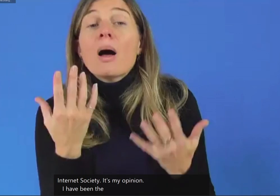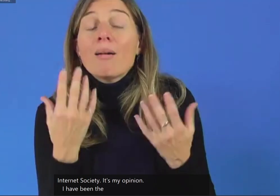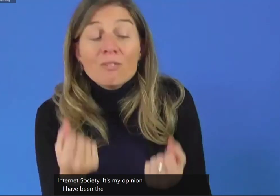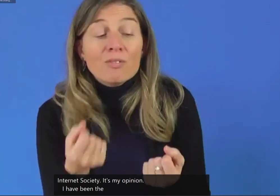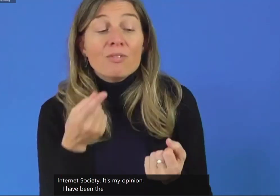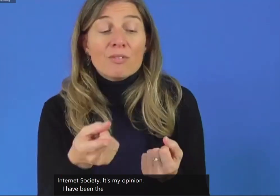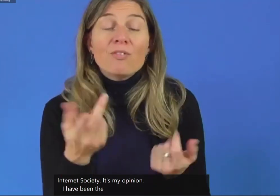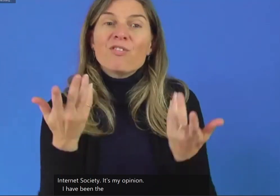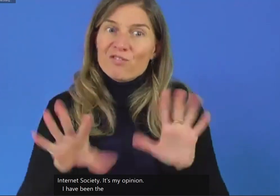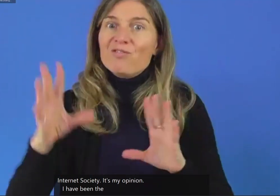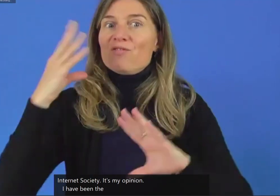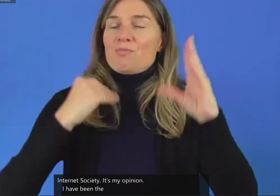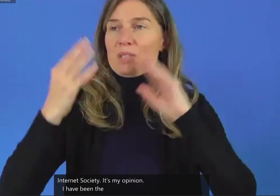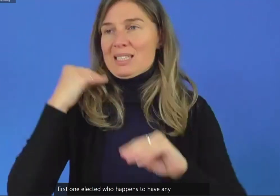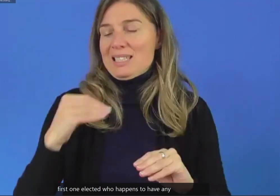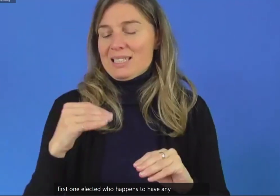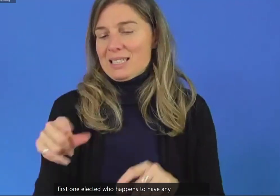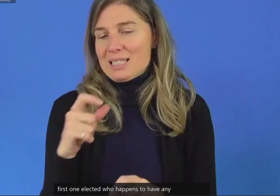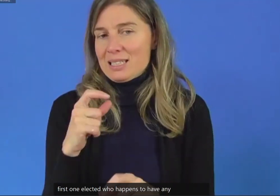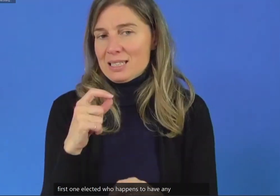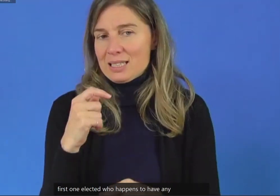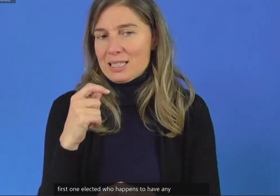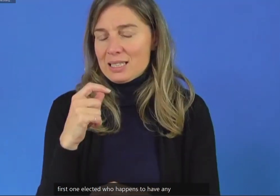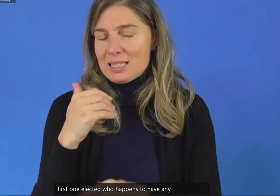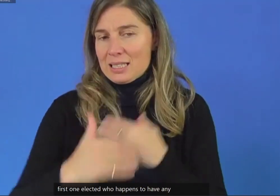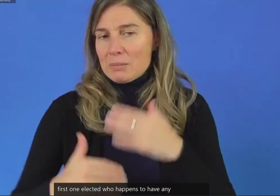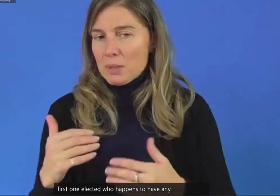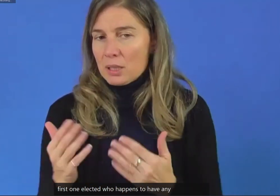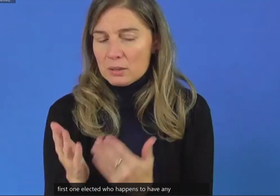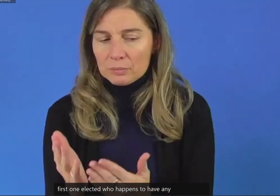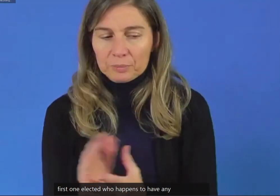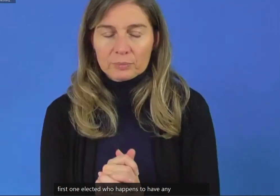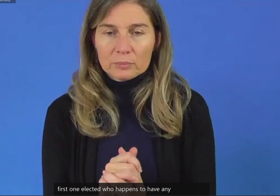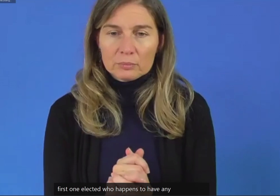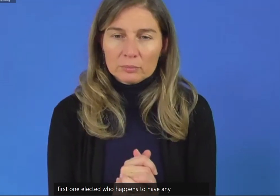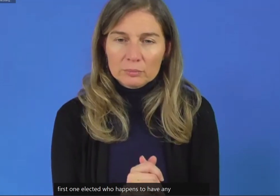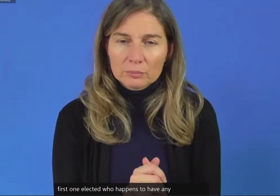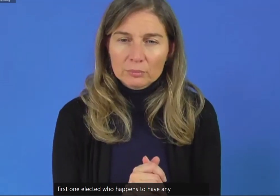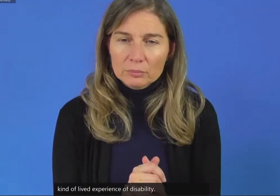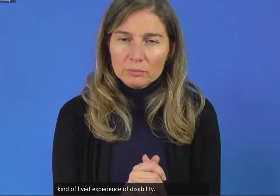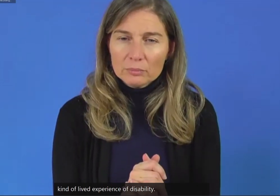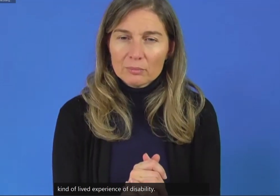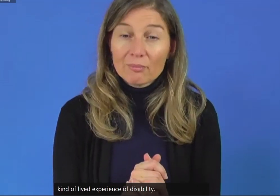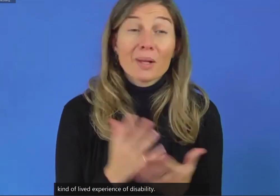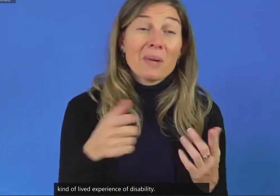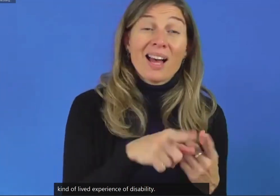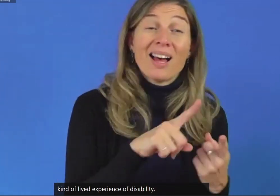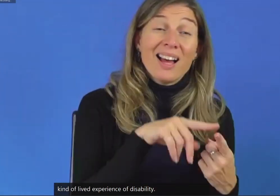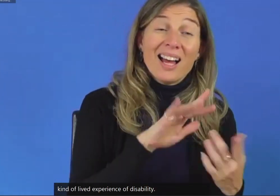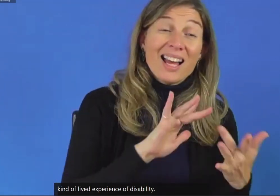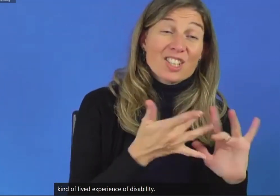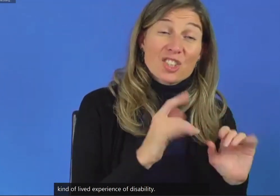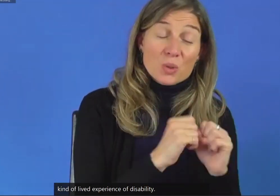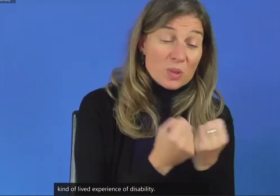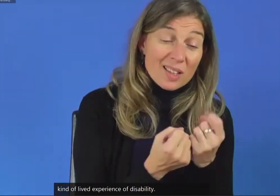with disability. But Internet Society, as we all know, for long have been doing a lot of